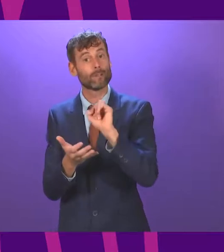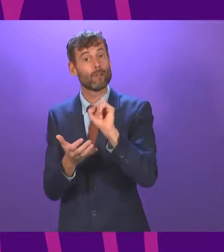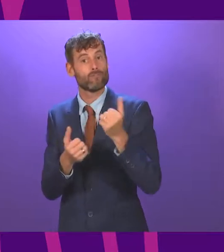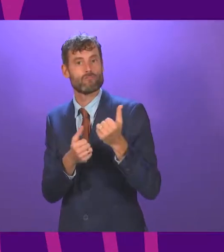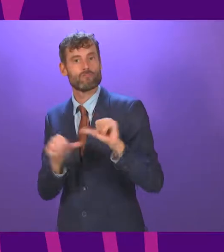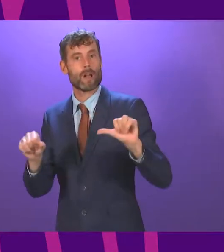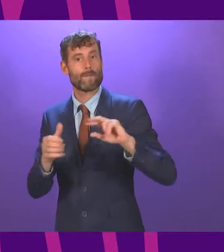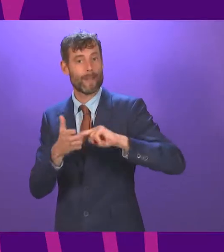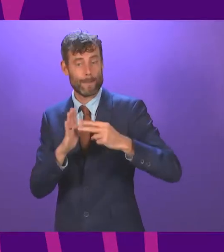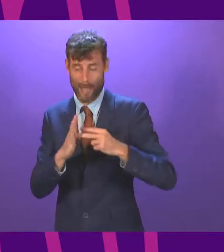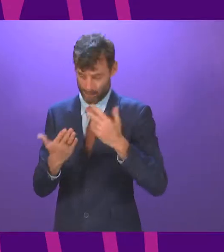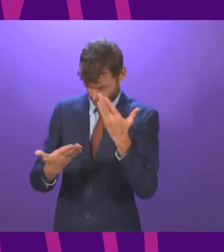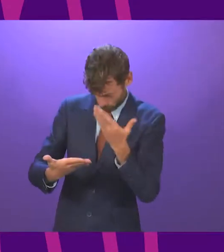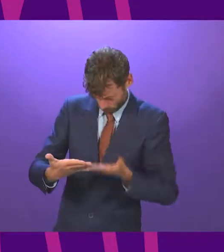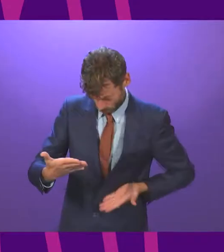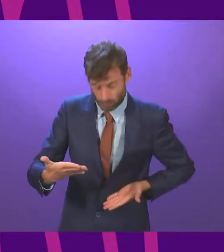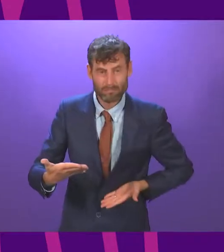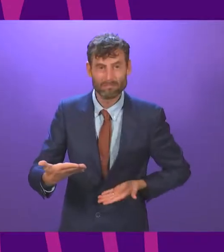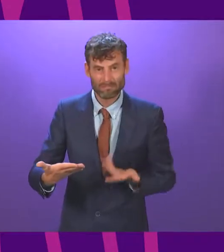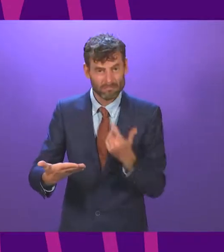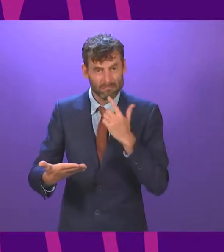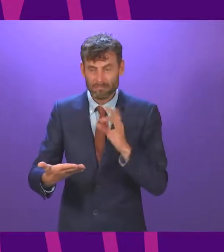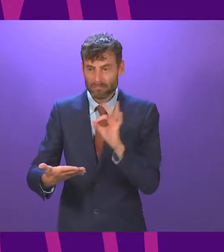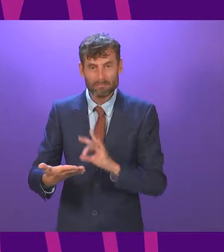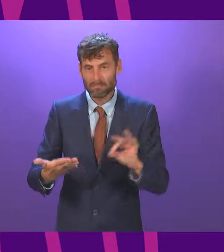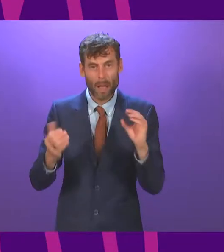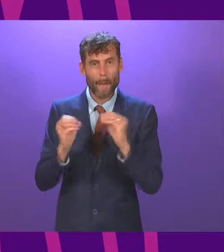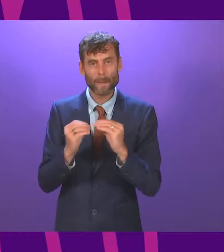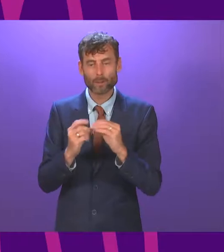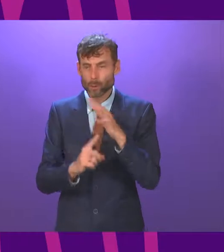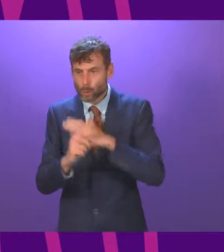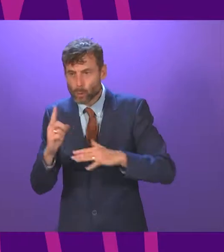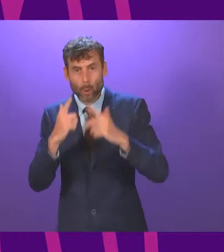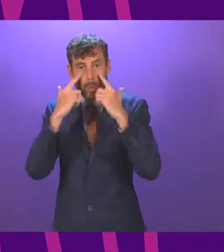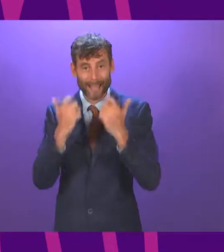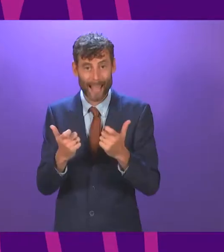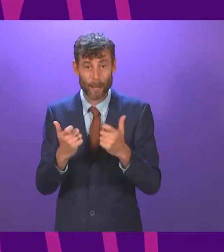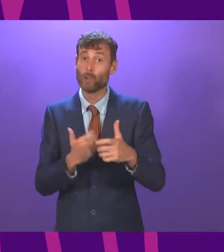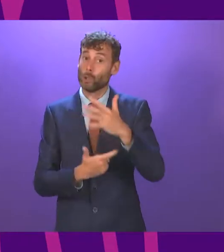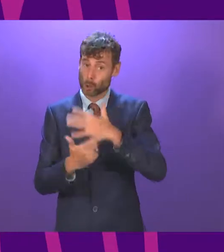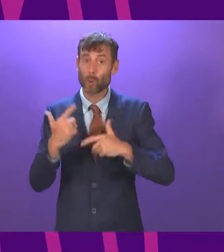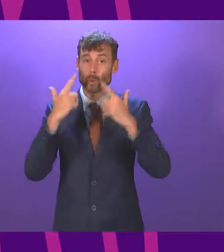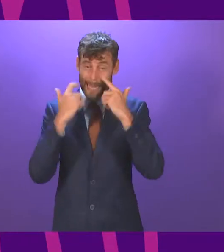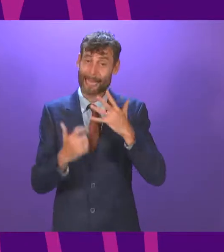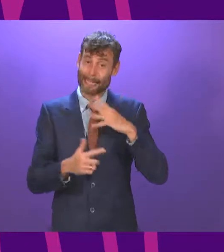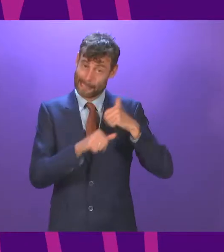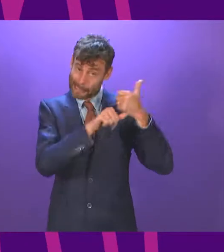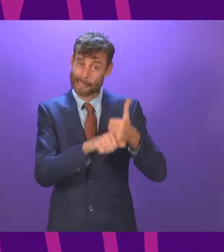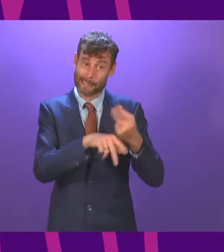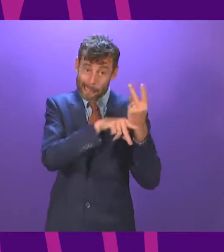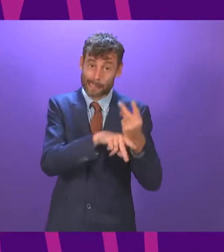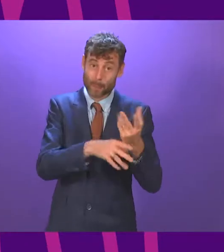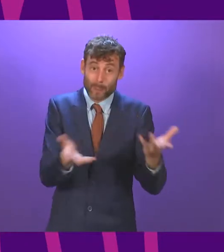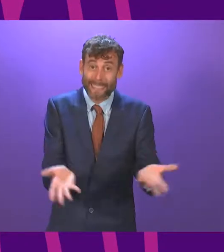contains nothing of note for social care, which is at a catastrophic tipping point. It lacks meaningful